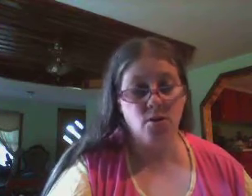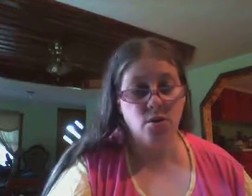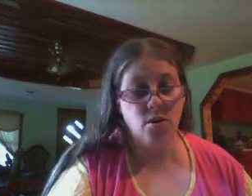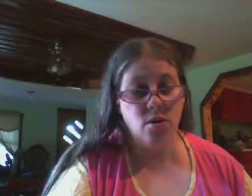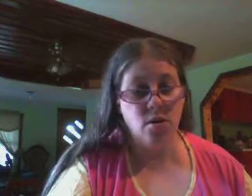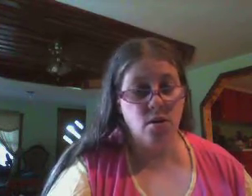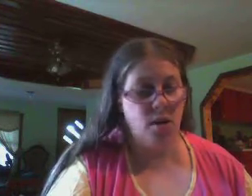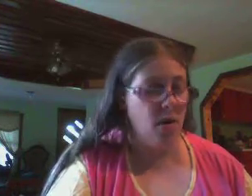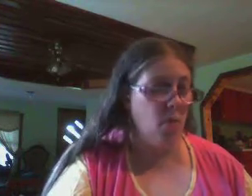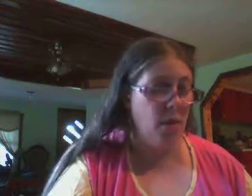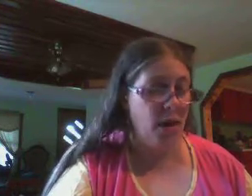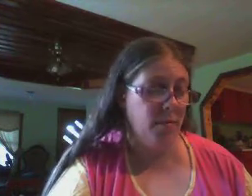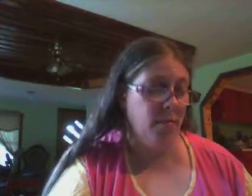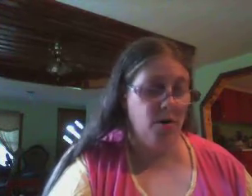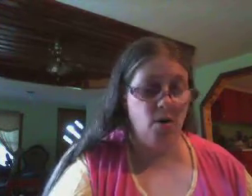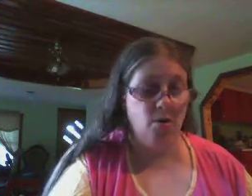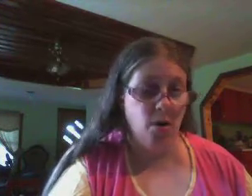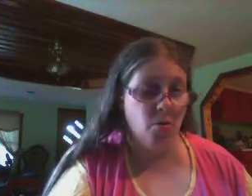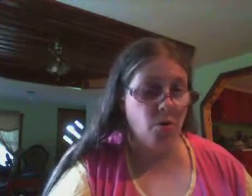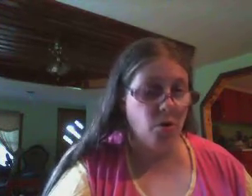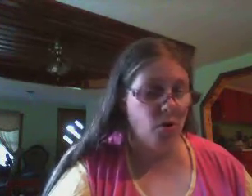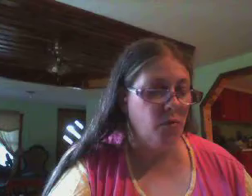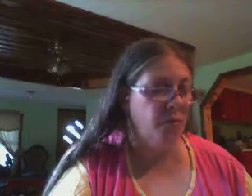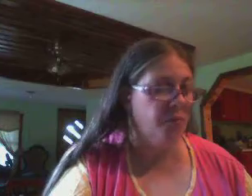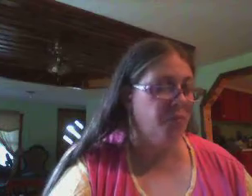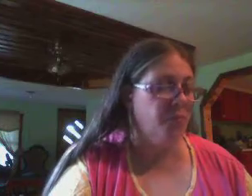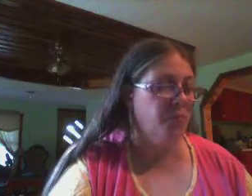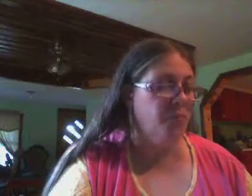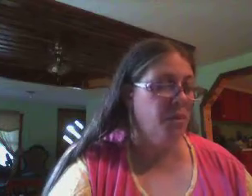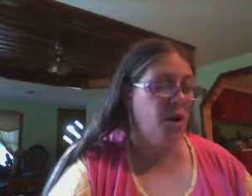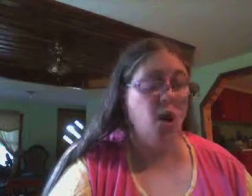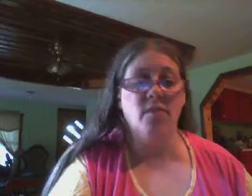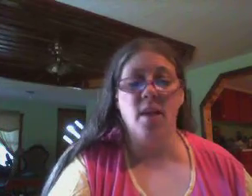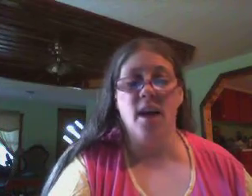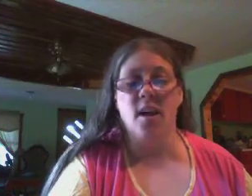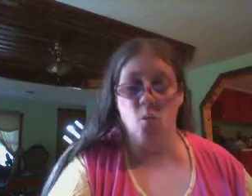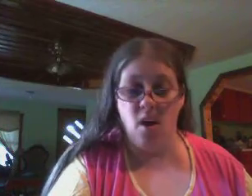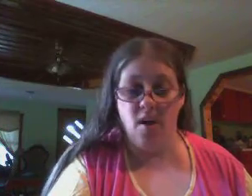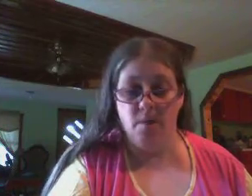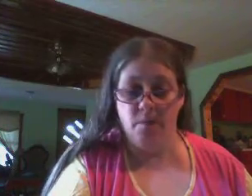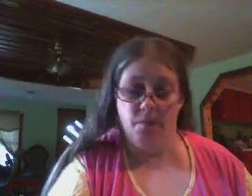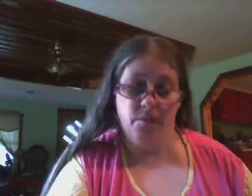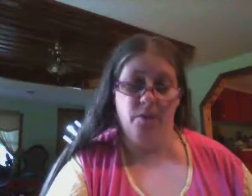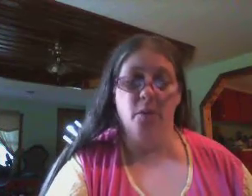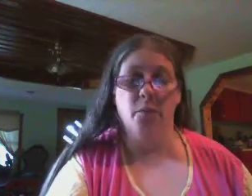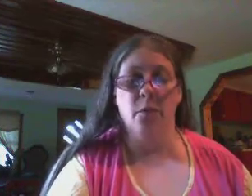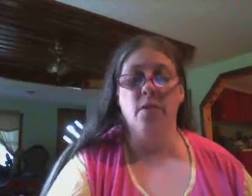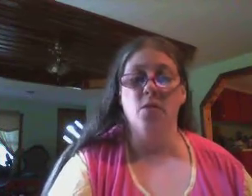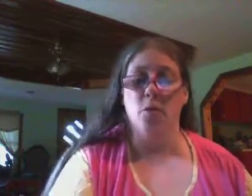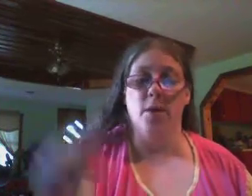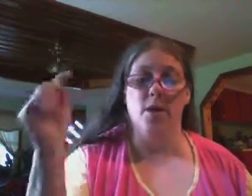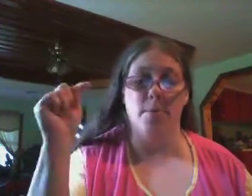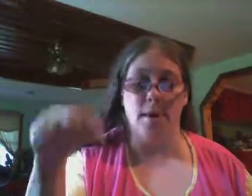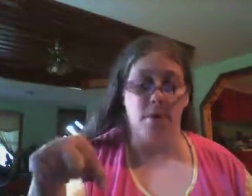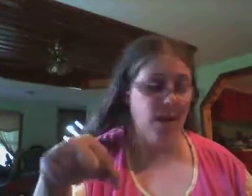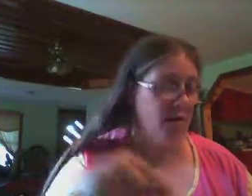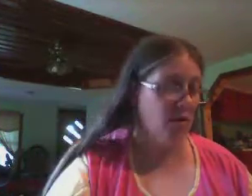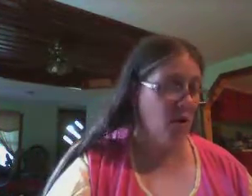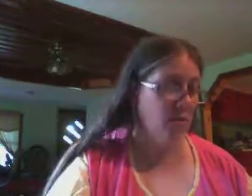age. And, would that be fair to the older girl? And, all of that, and why? So, leave your opinion about that in the